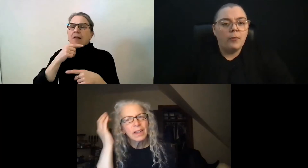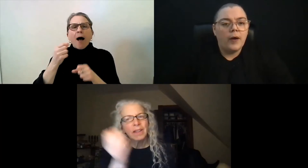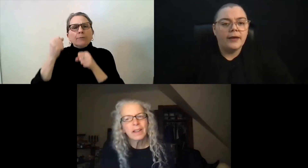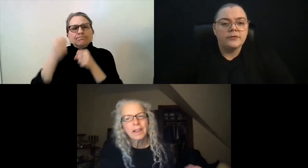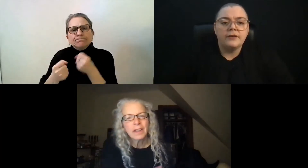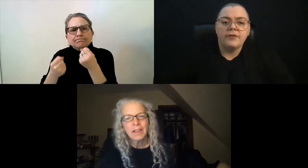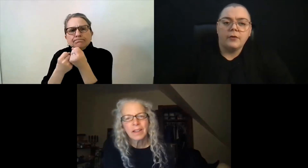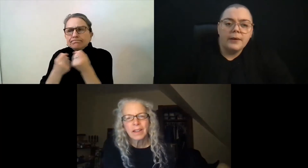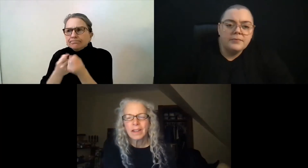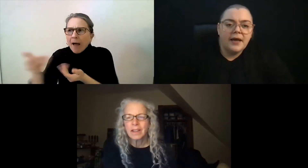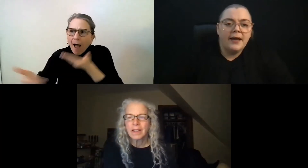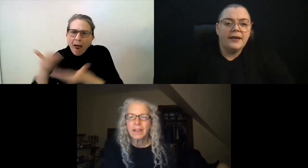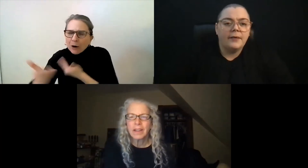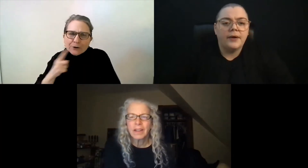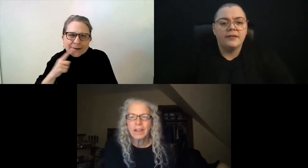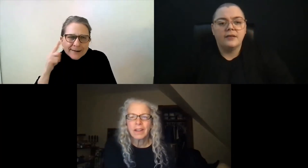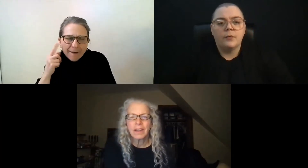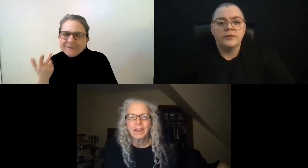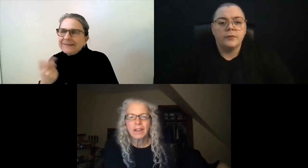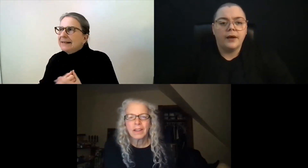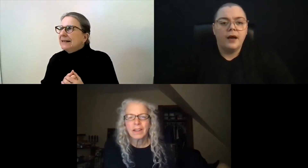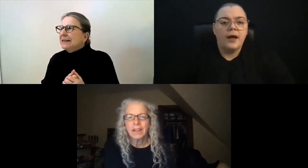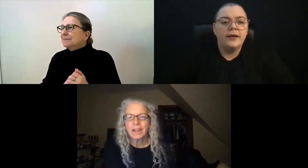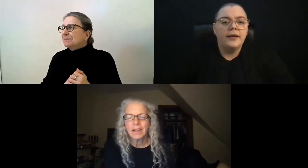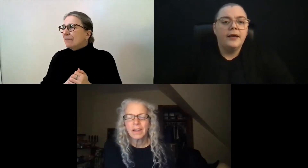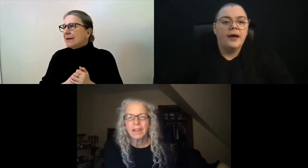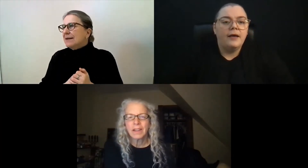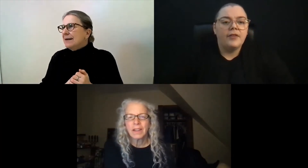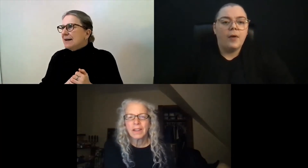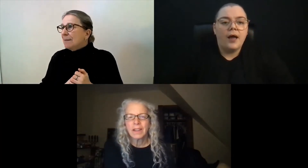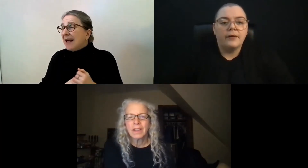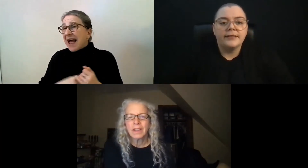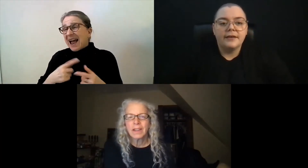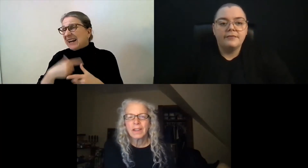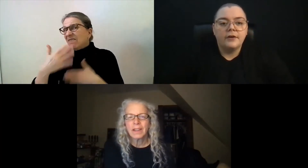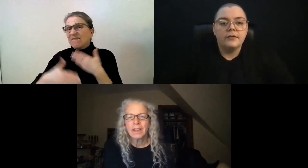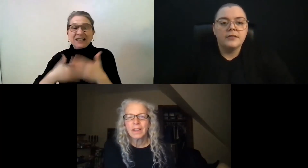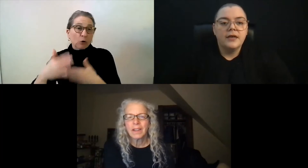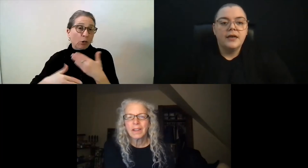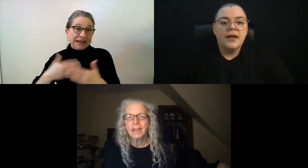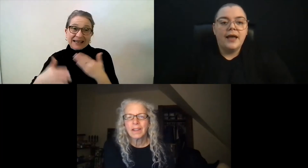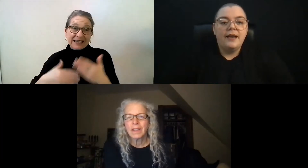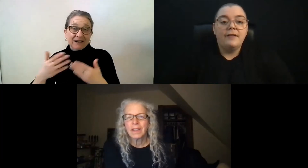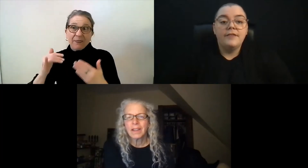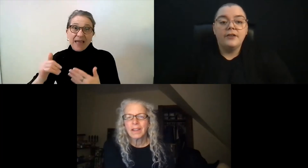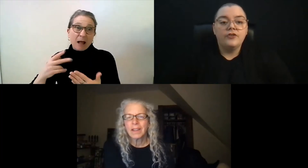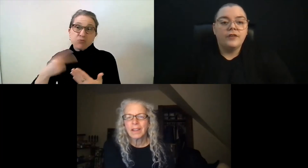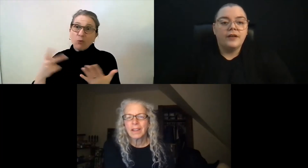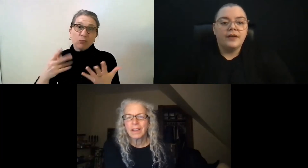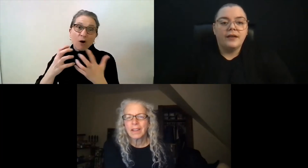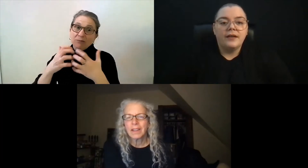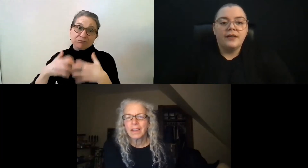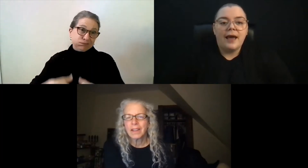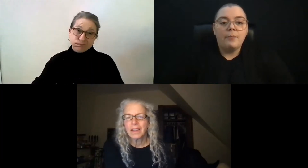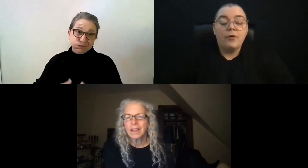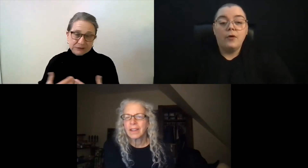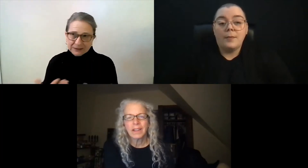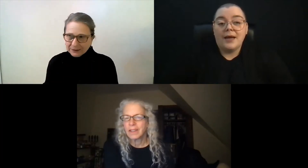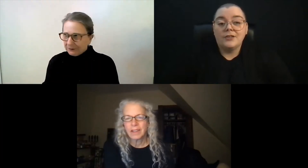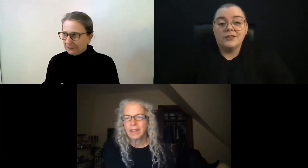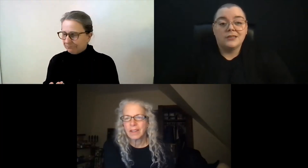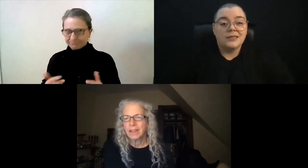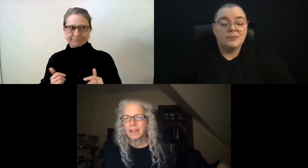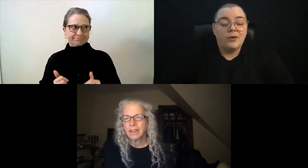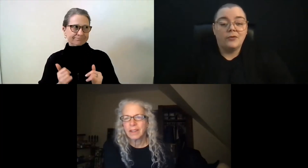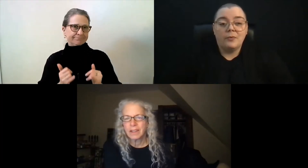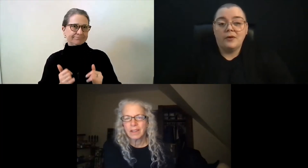them at one point. was looking for their website and I wanted to see what was going on, if they were hiring Deaf folks. And eventually that program